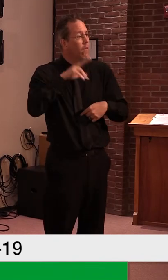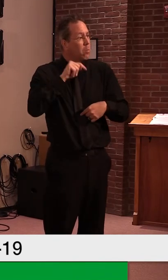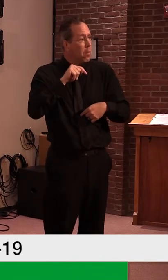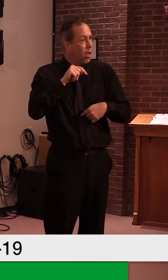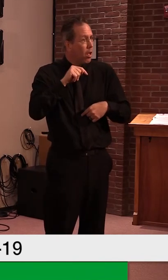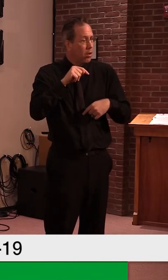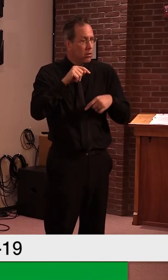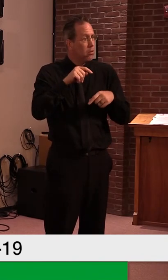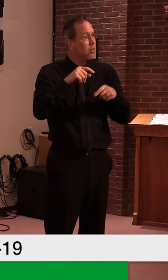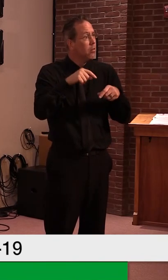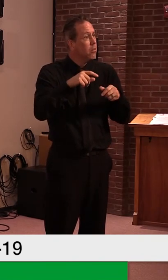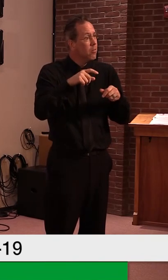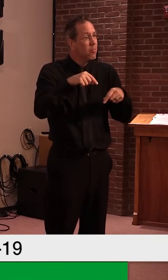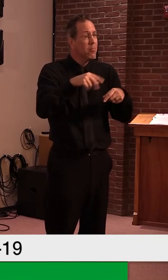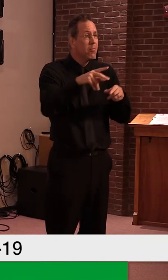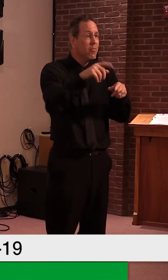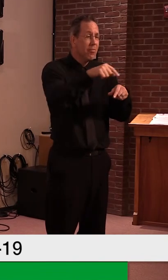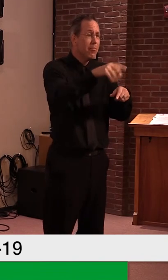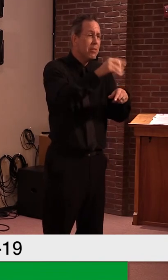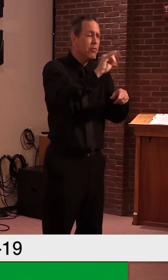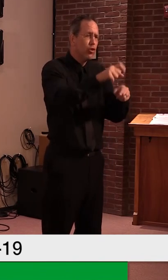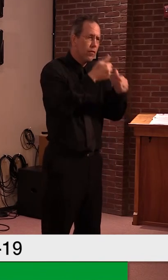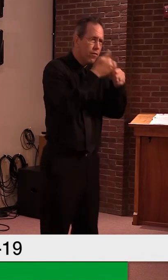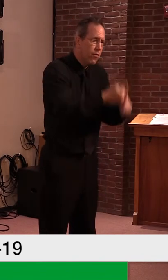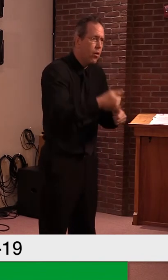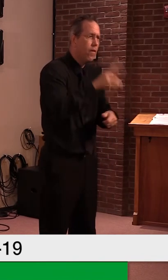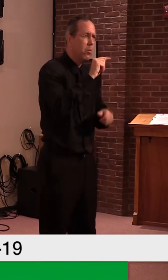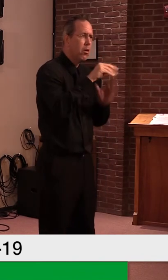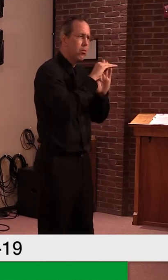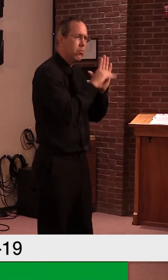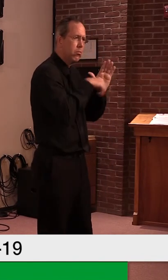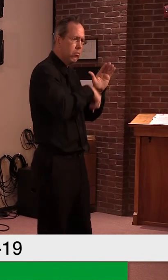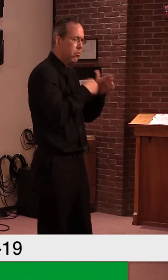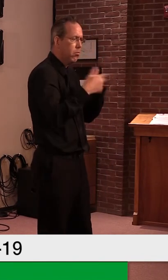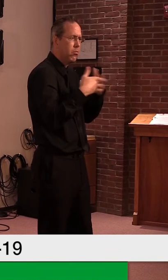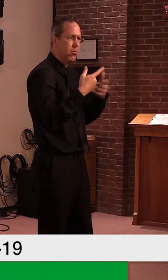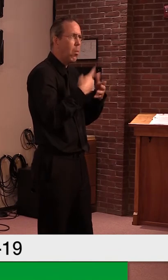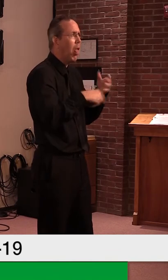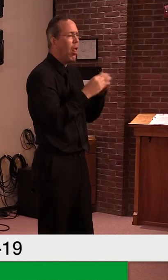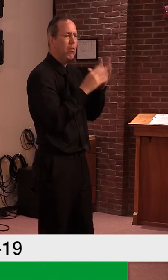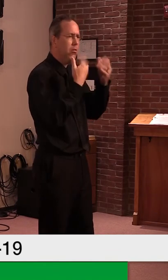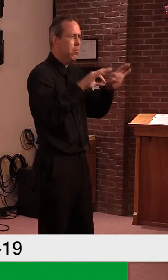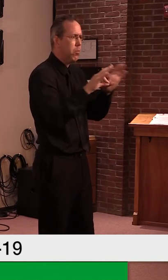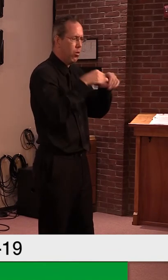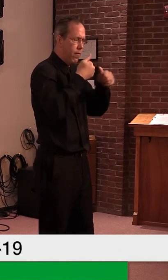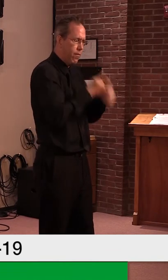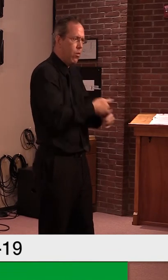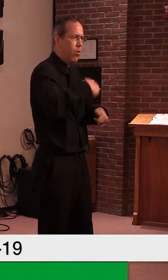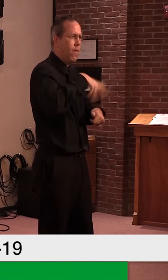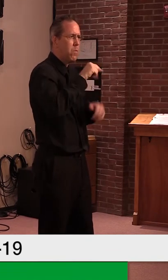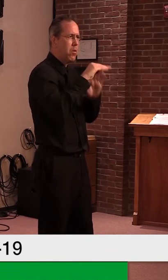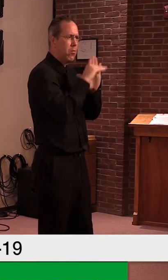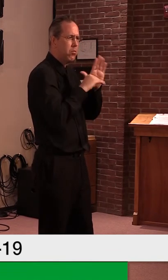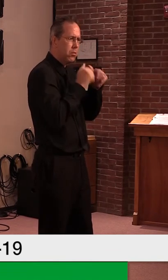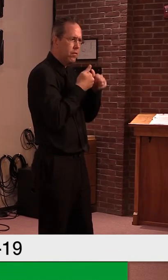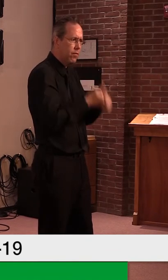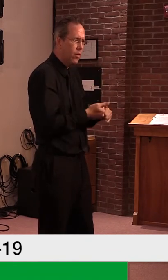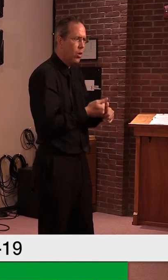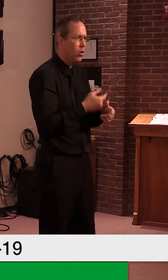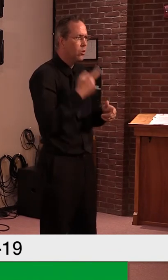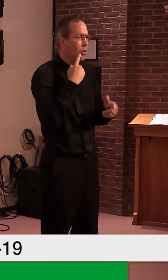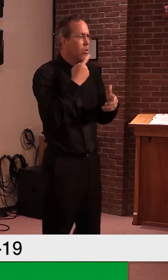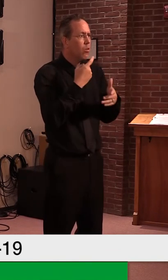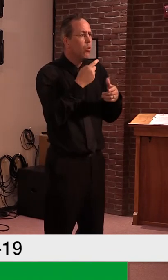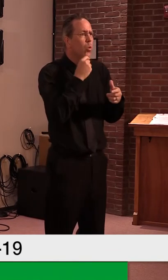Then I guess I'm wondering who's going to bear that cost if you don't. We'll work it out. I don't know yet. Okay. And then the last question is,